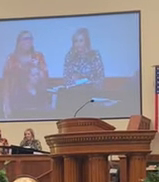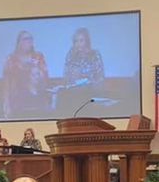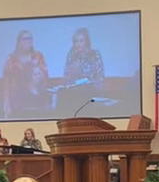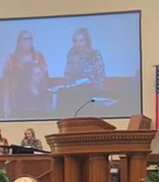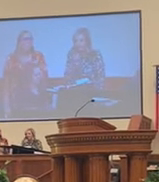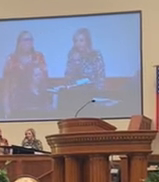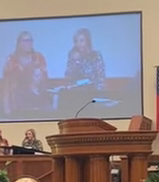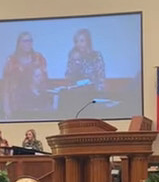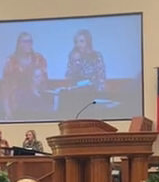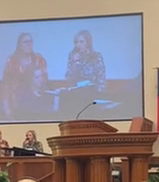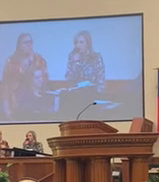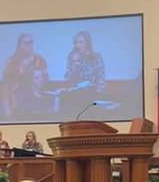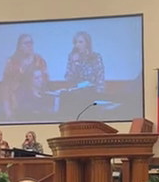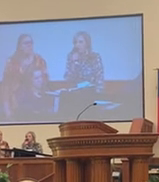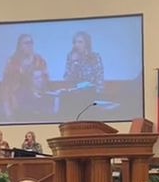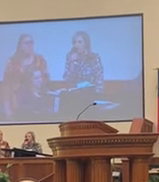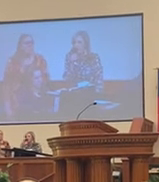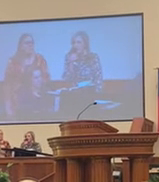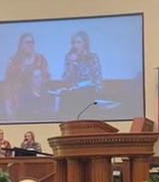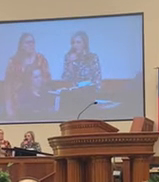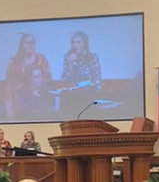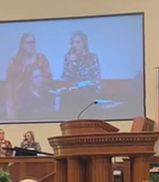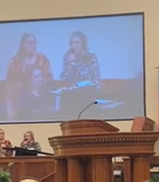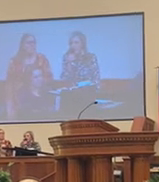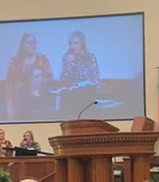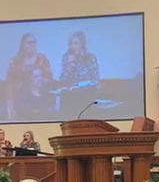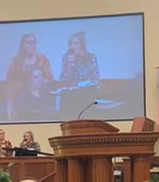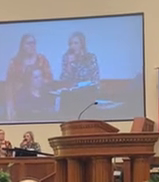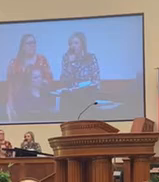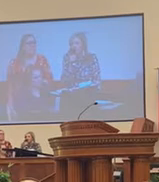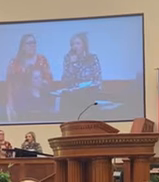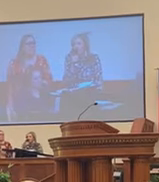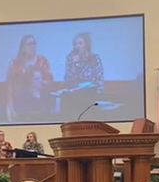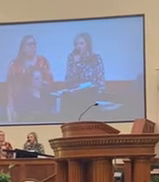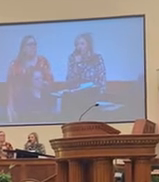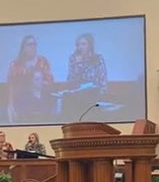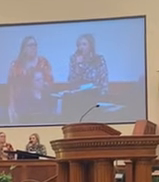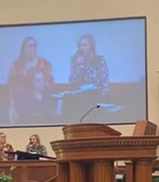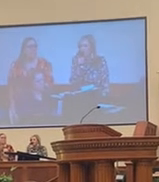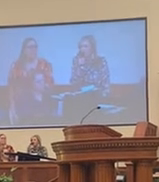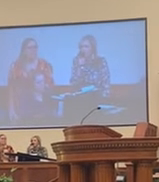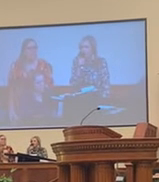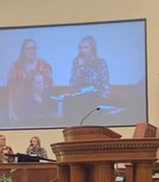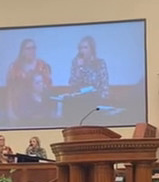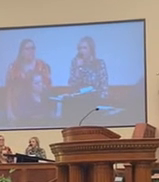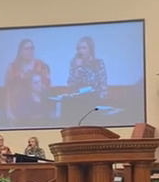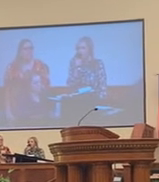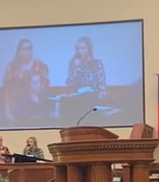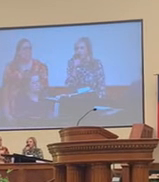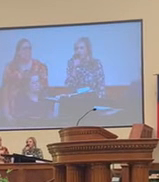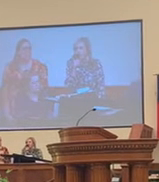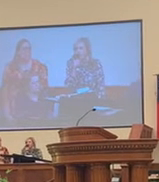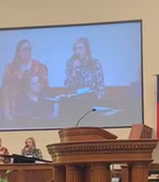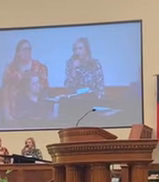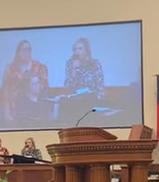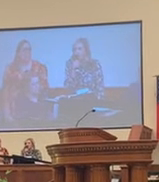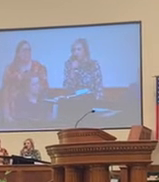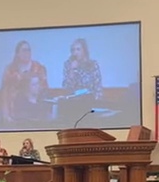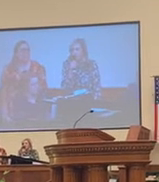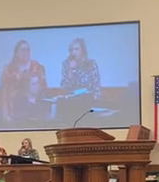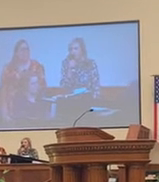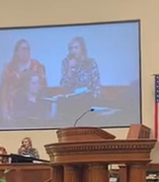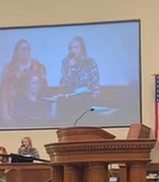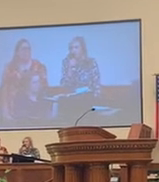So you made a way Across the great divide